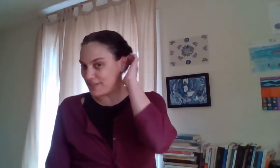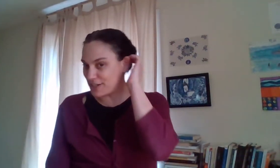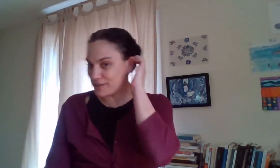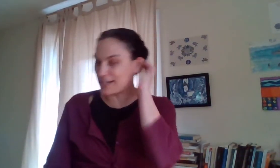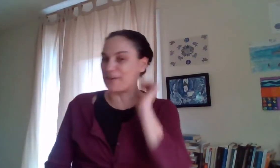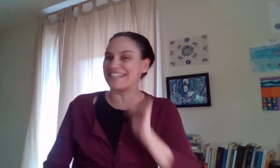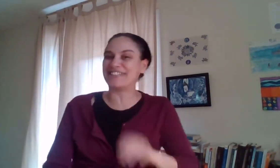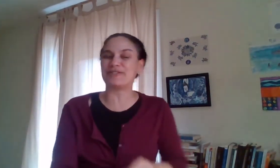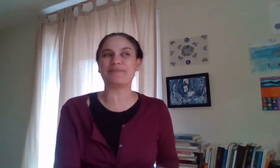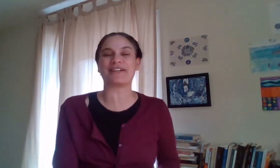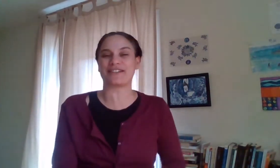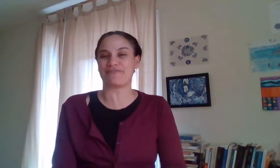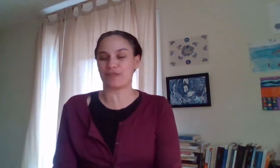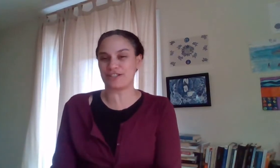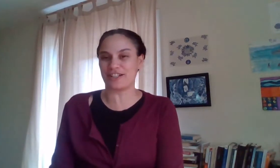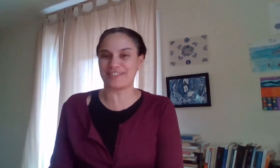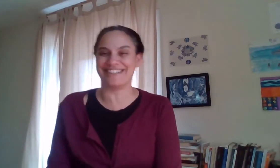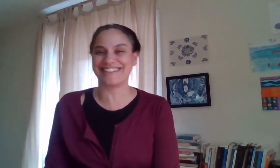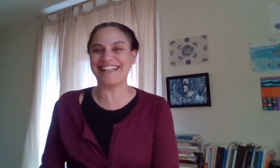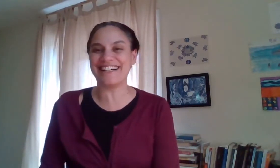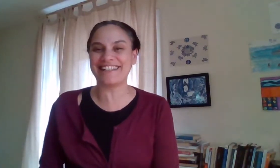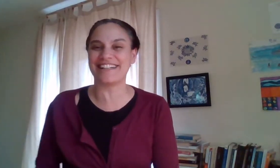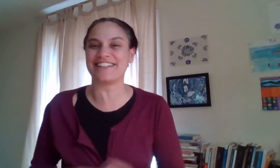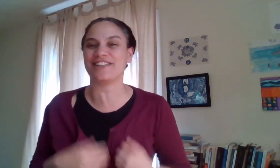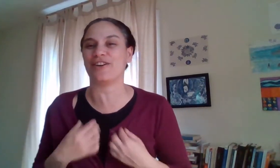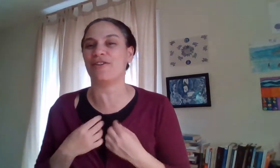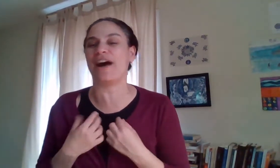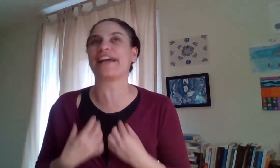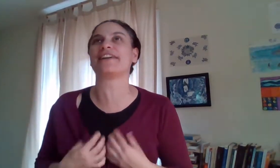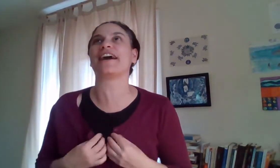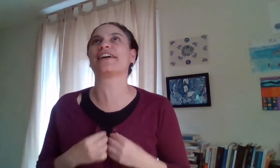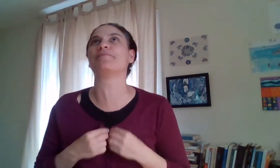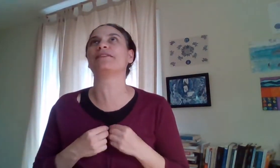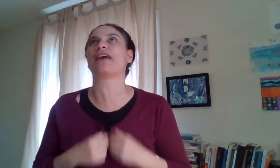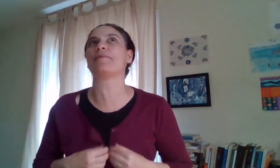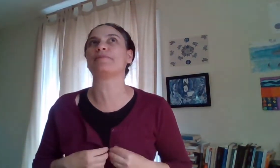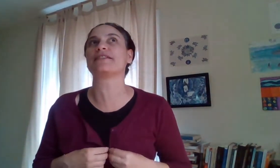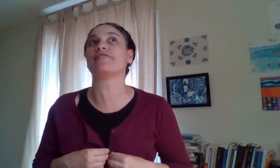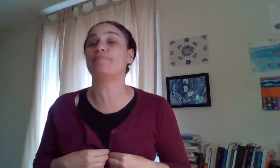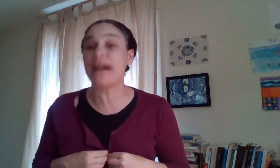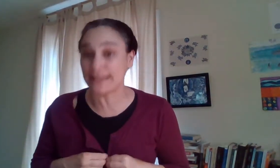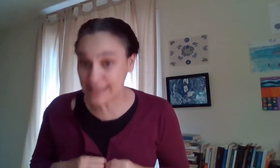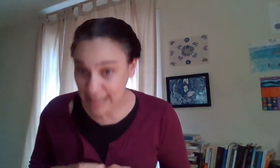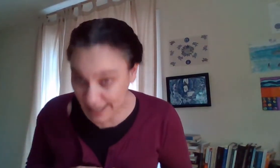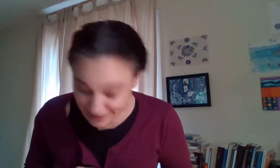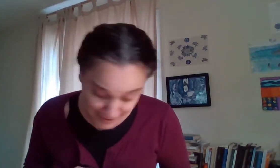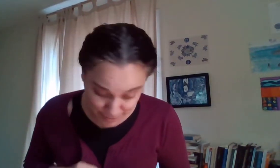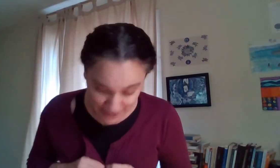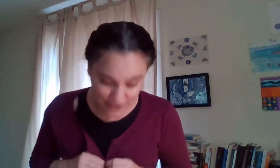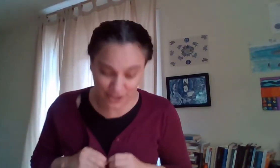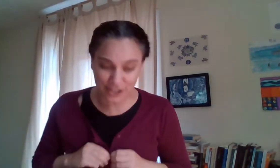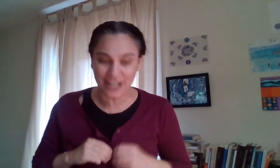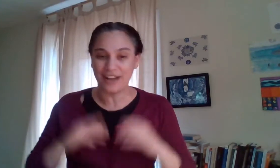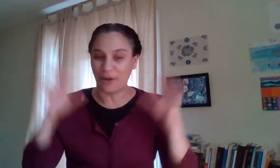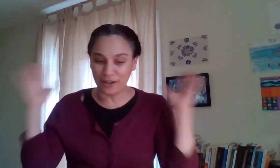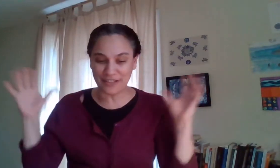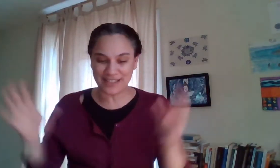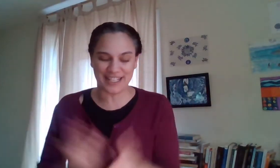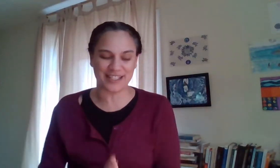videos and now i can do it because i've watched it online and you know i can i can build a habit myself but science research all of these things